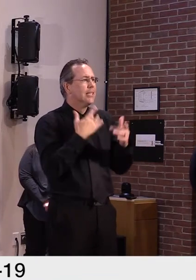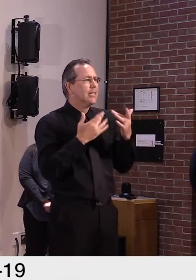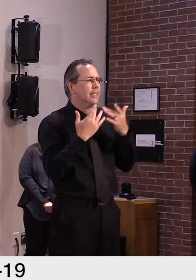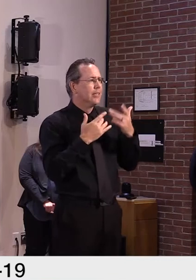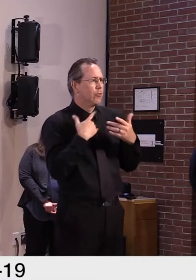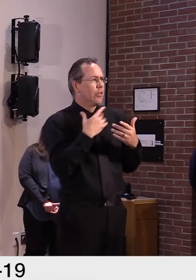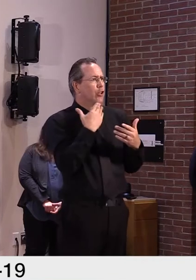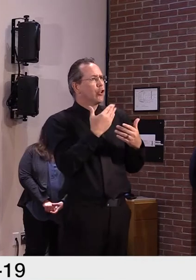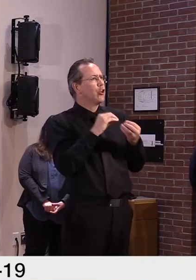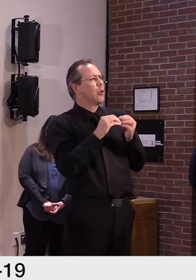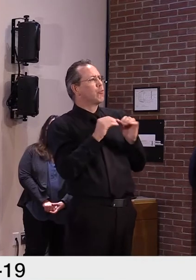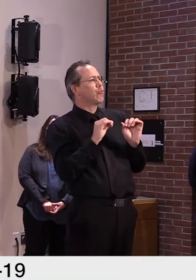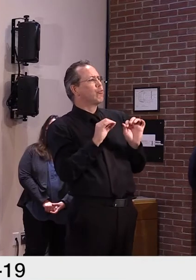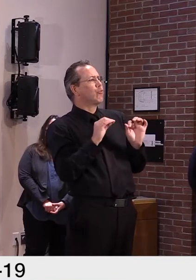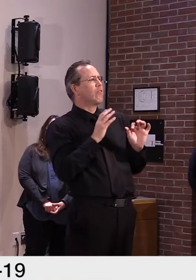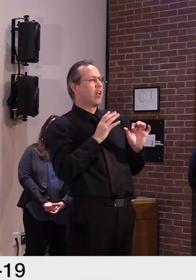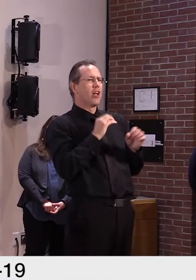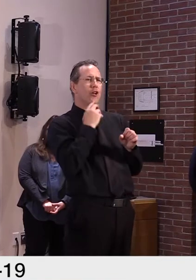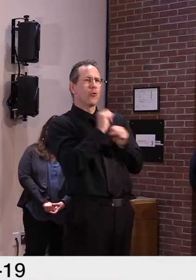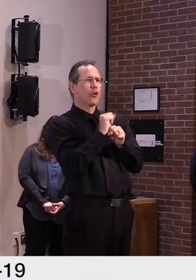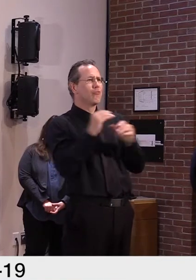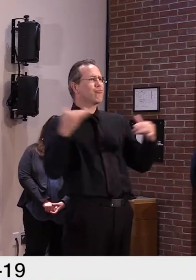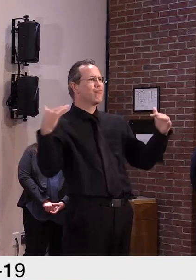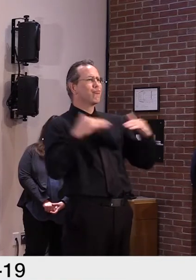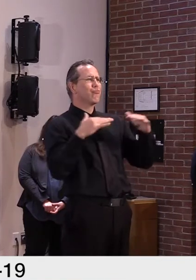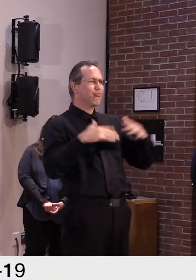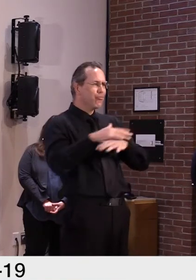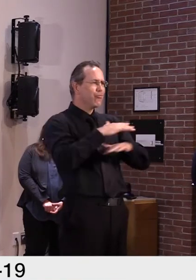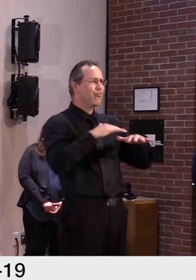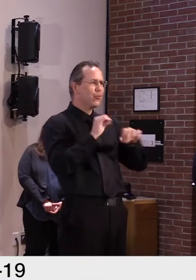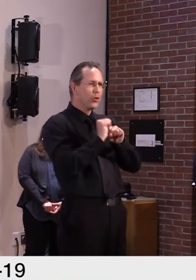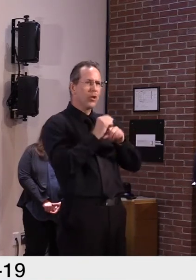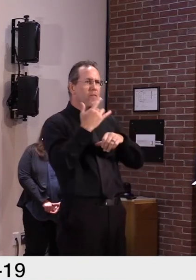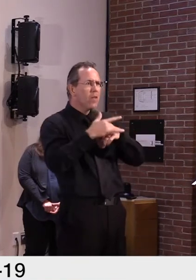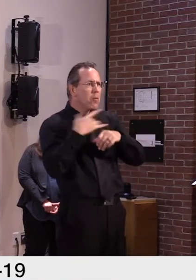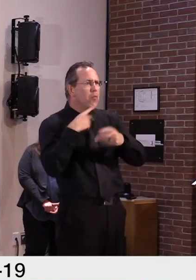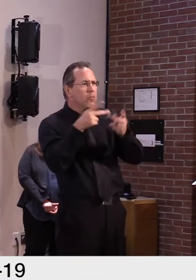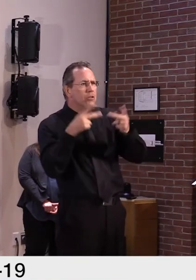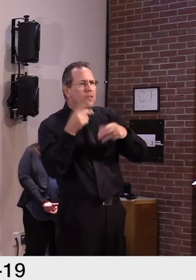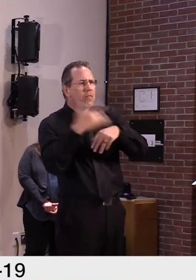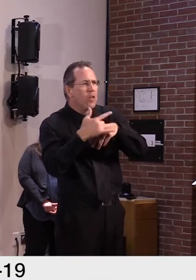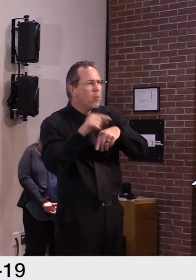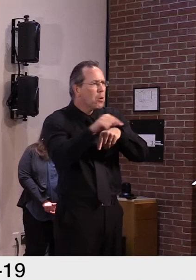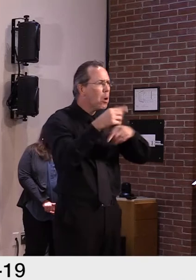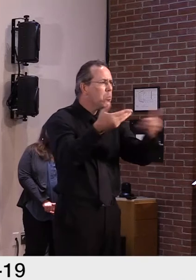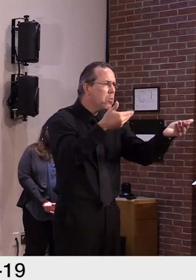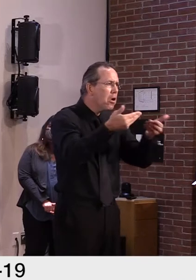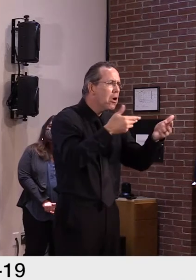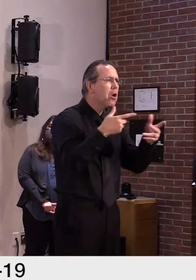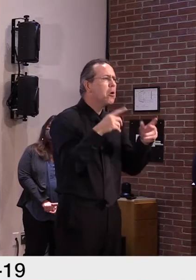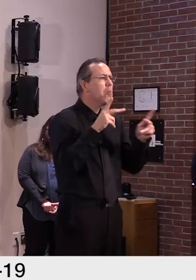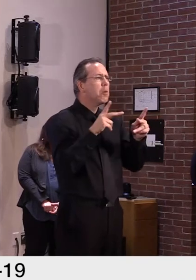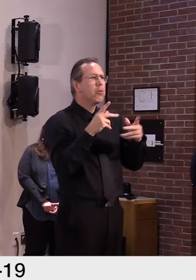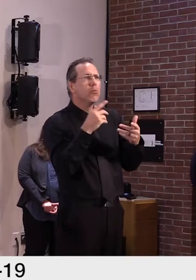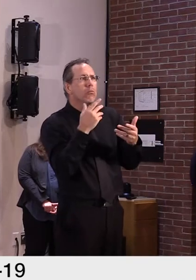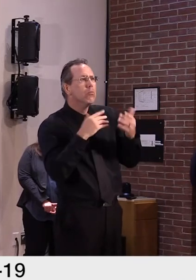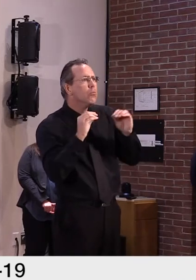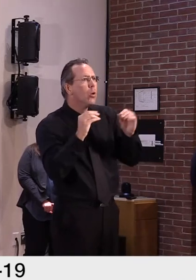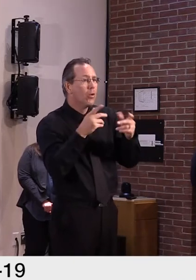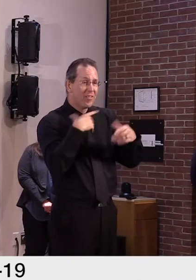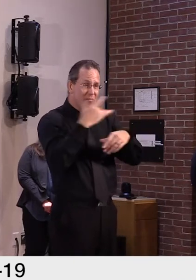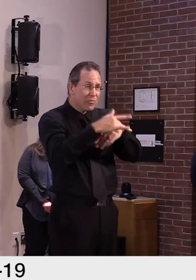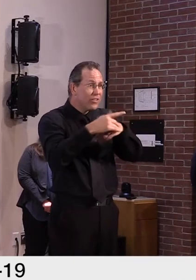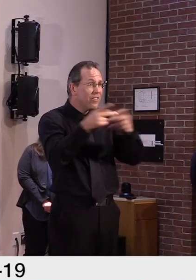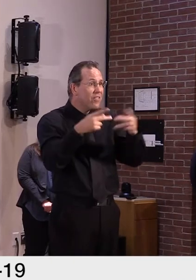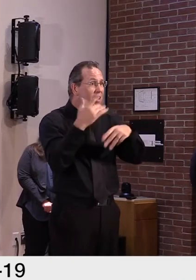more jobs than we had people to fill. So I expect we'll get back to that and we'll have to face those